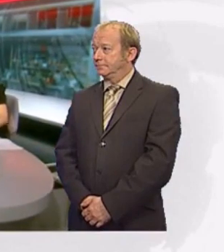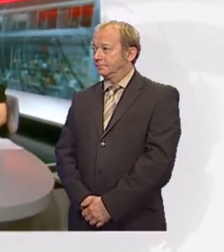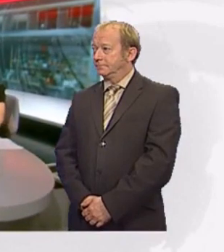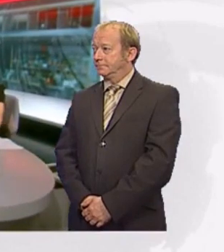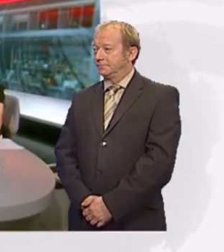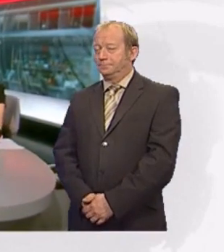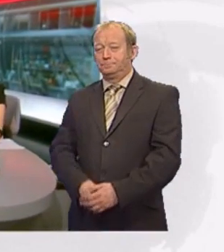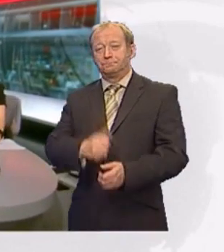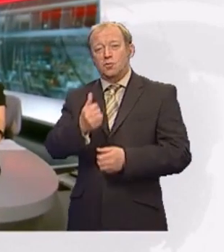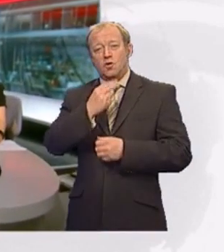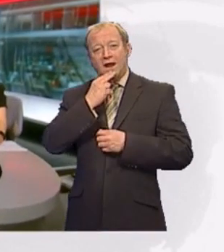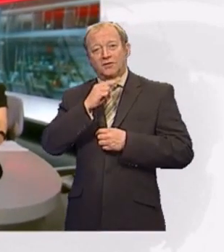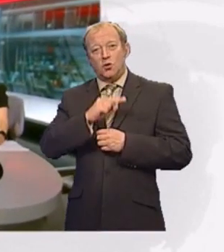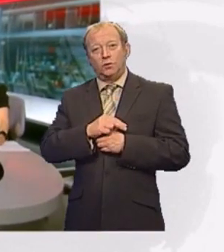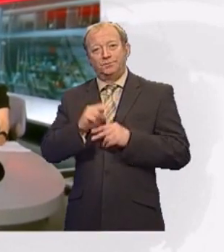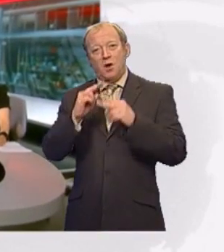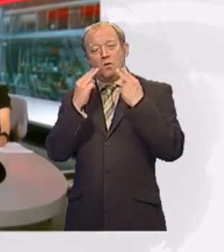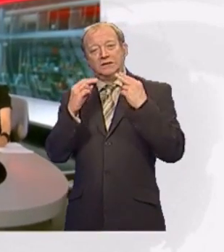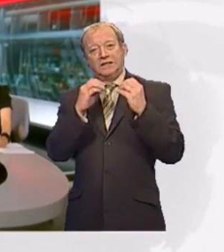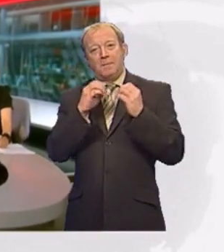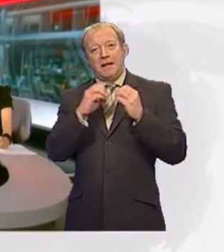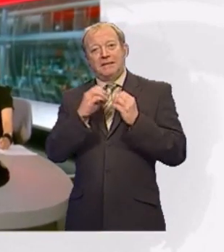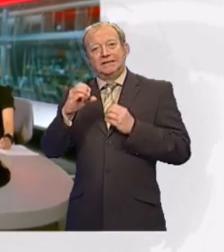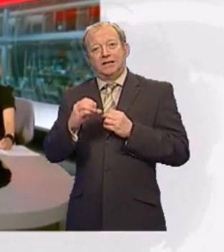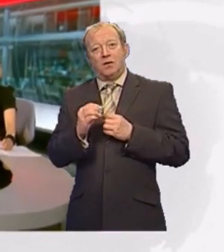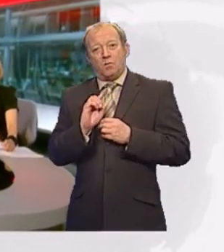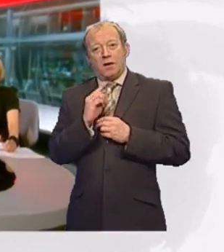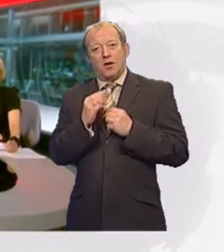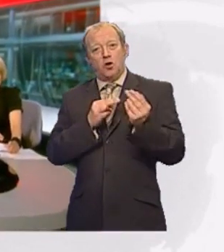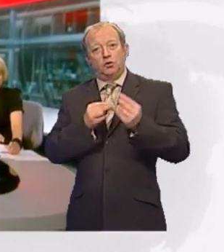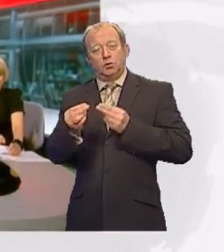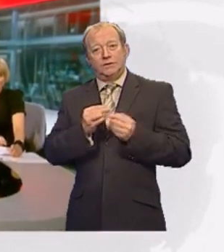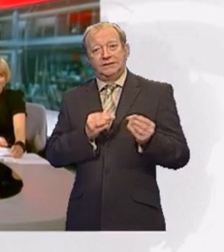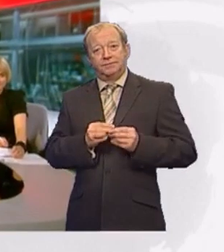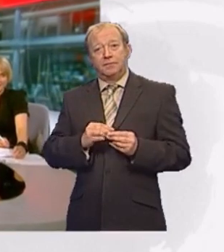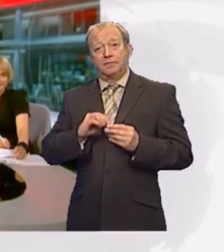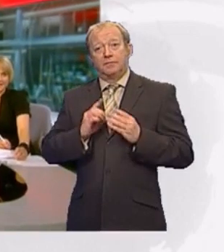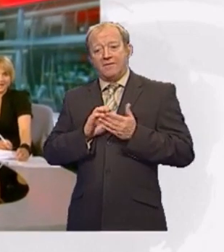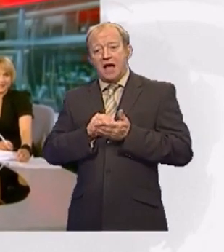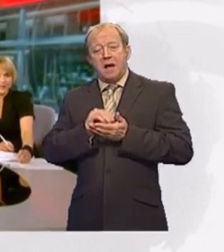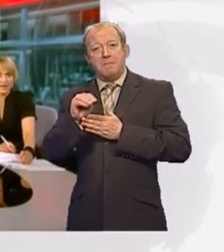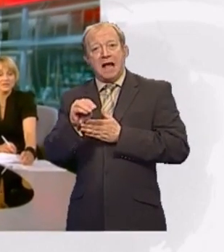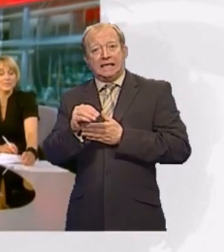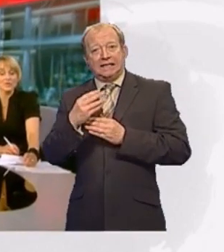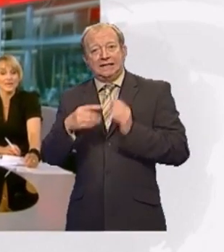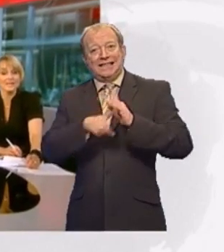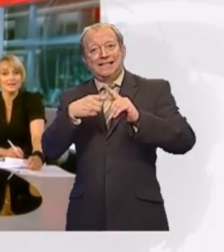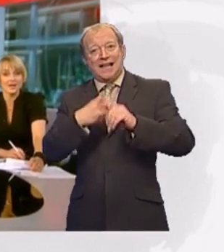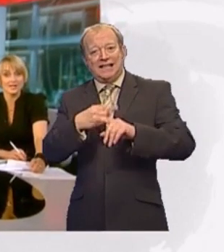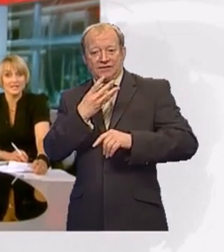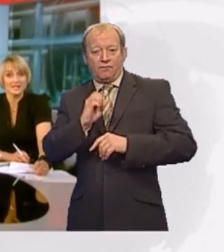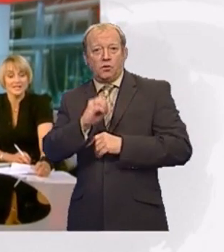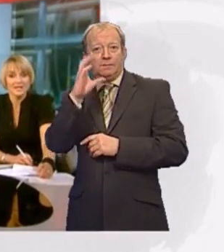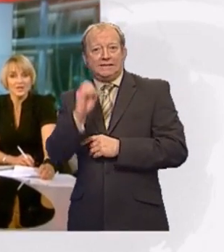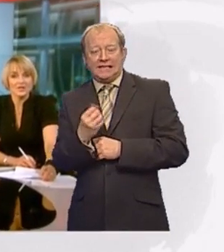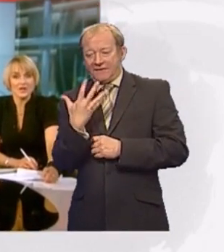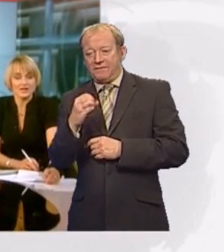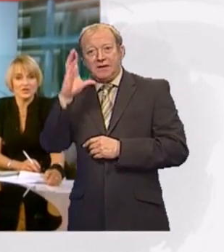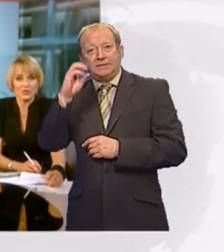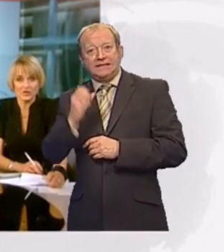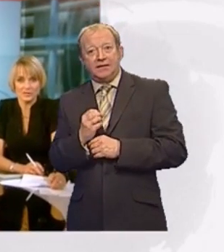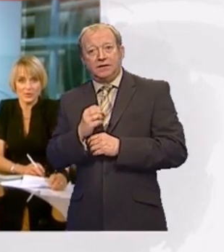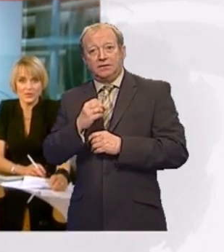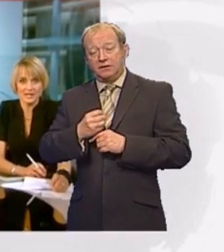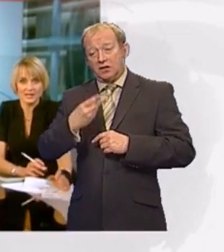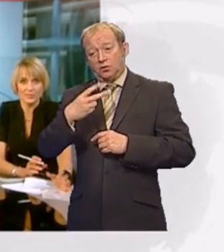Good afternoon. Welcome to the BBC News at One. Child benefit is to be scrapped for higher rate taxpayers from 2013. The